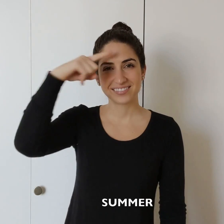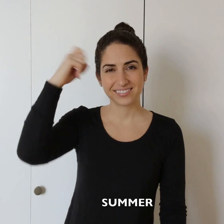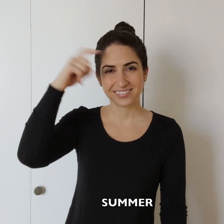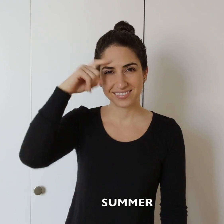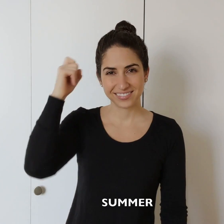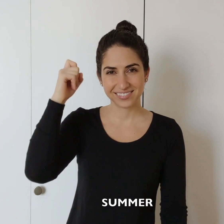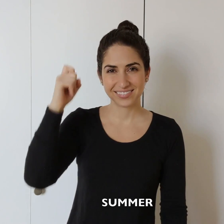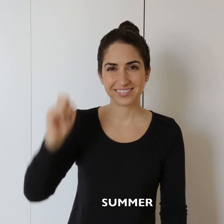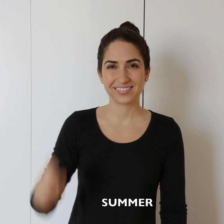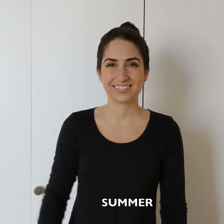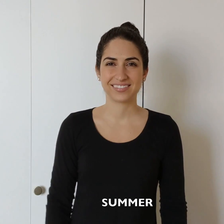SUMMER.